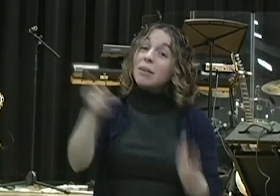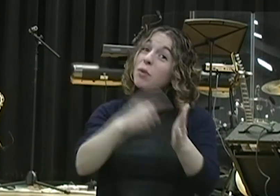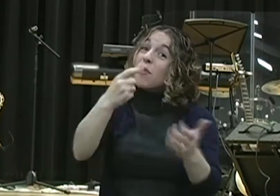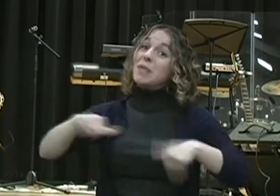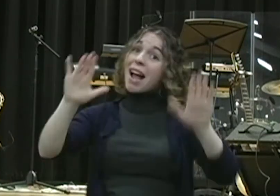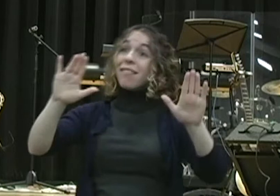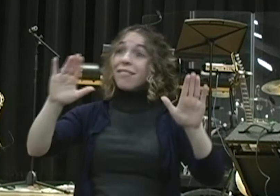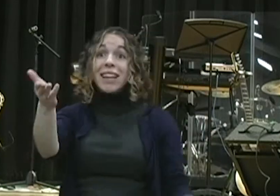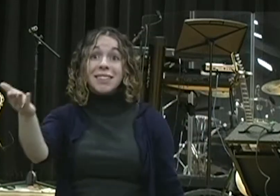sacrifice.